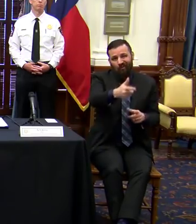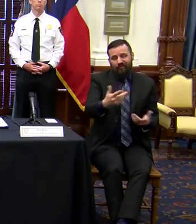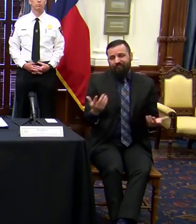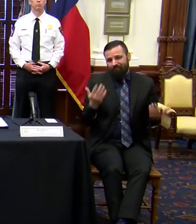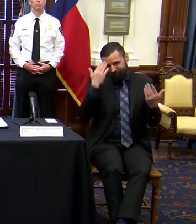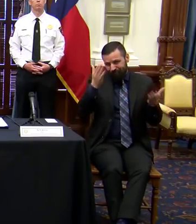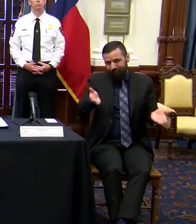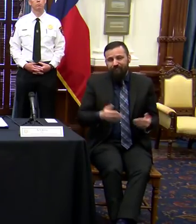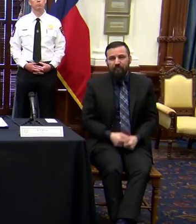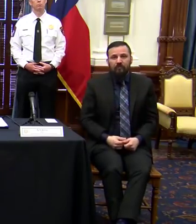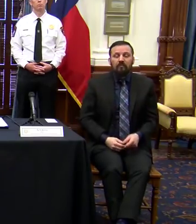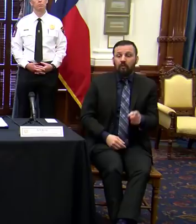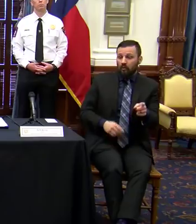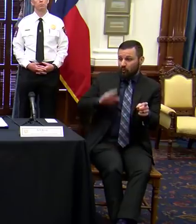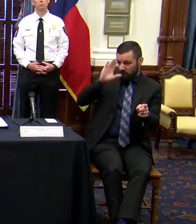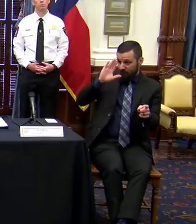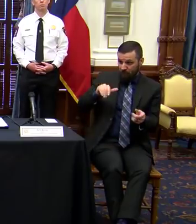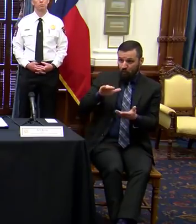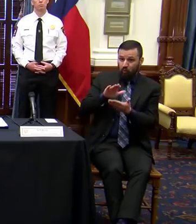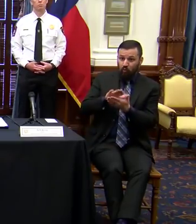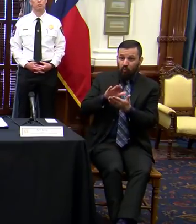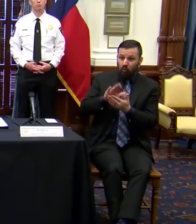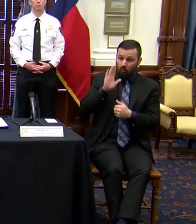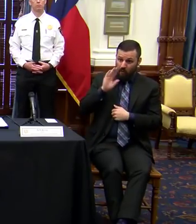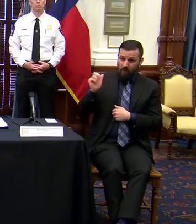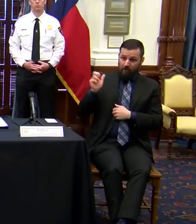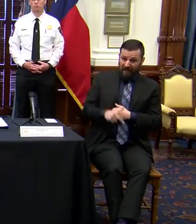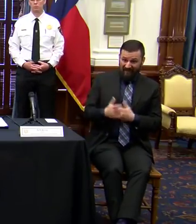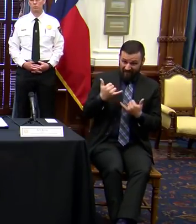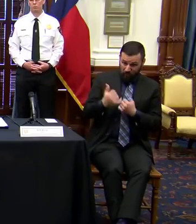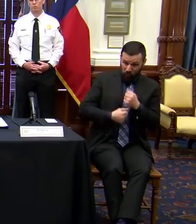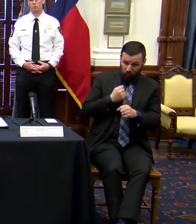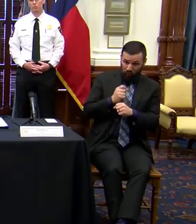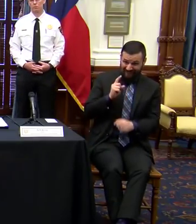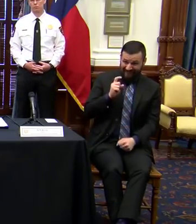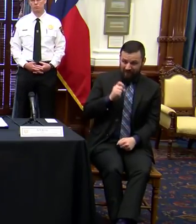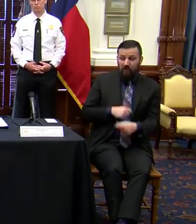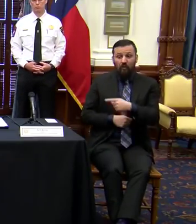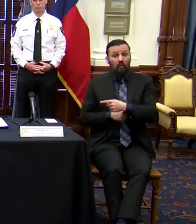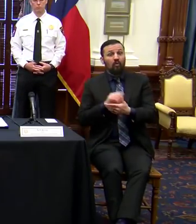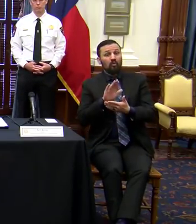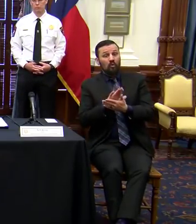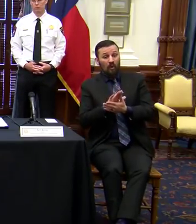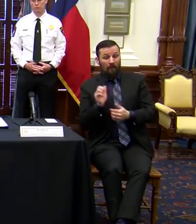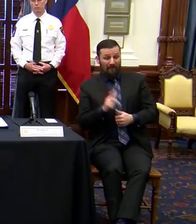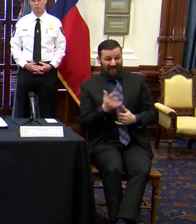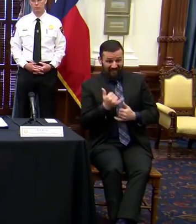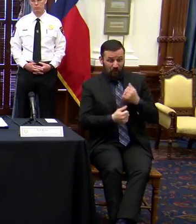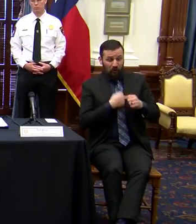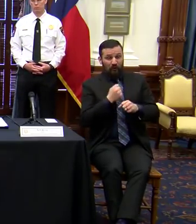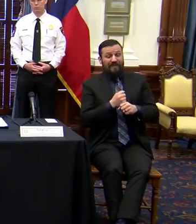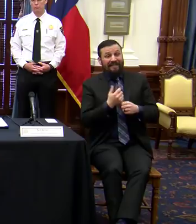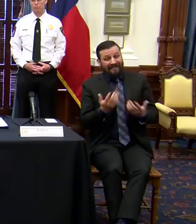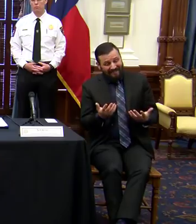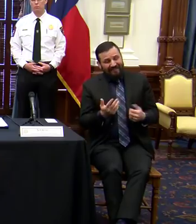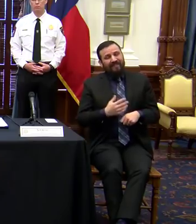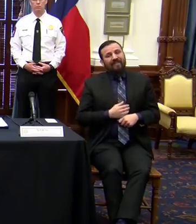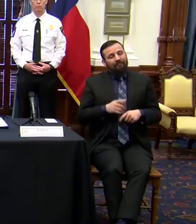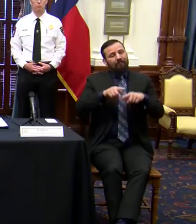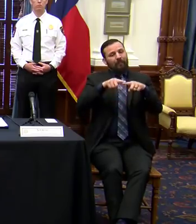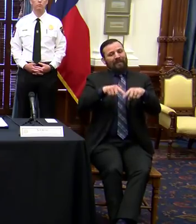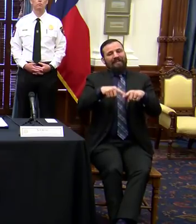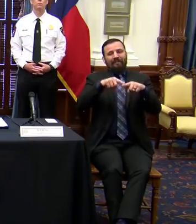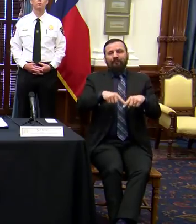Do you expect schools to resume this year? So whether or not schools resume this year depends upon